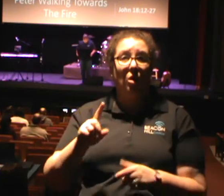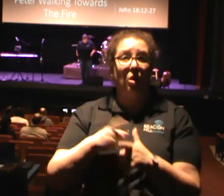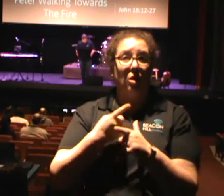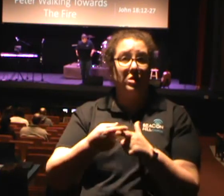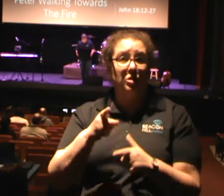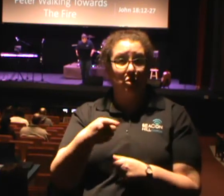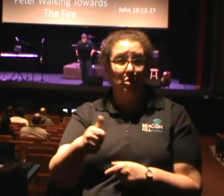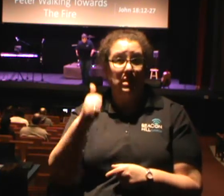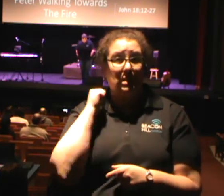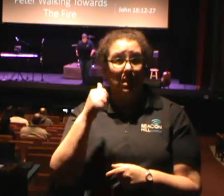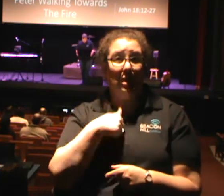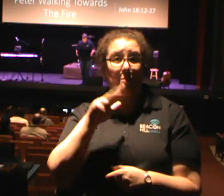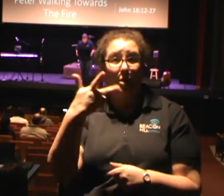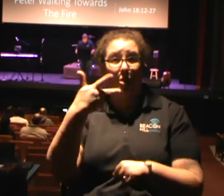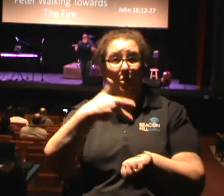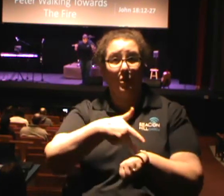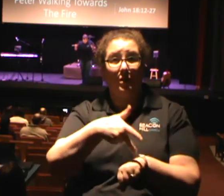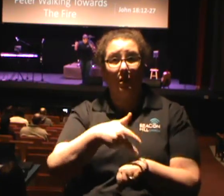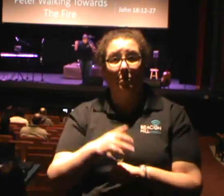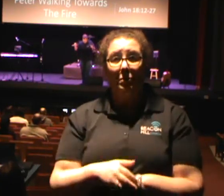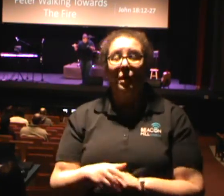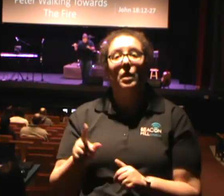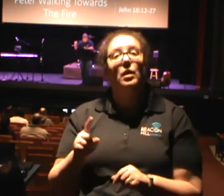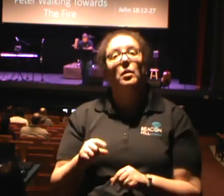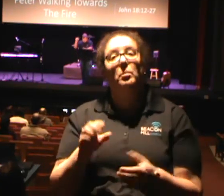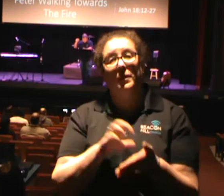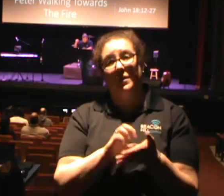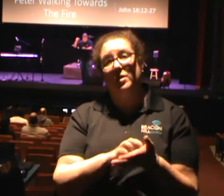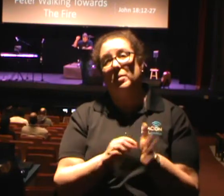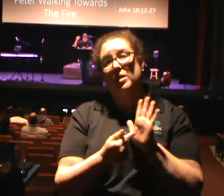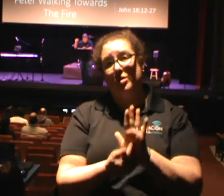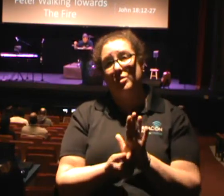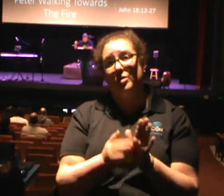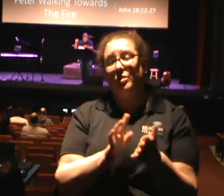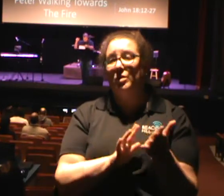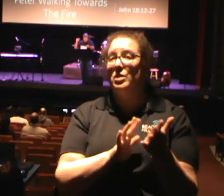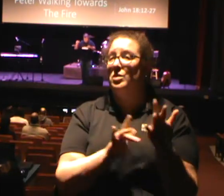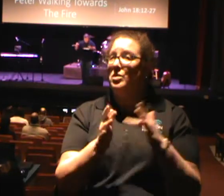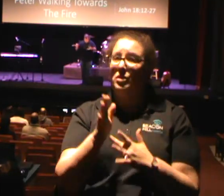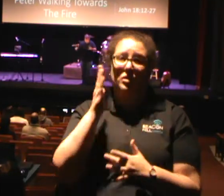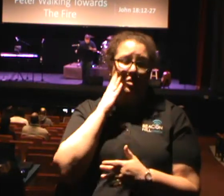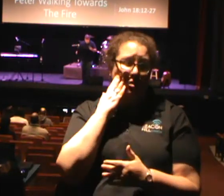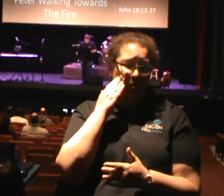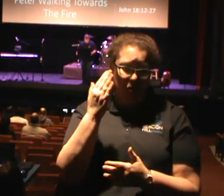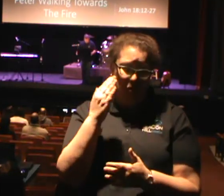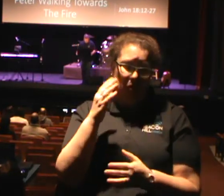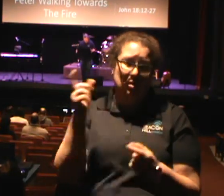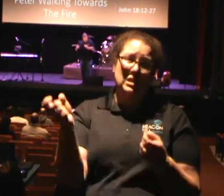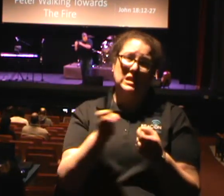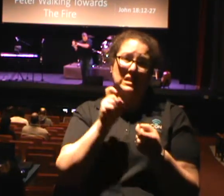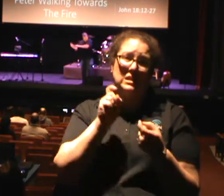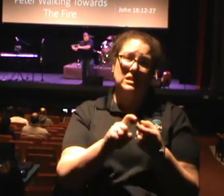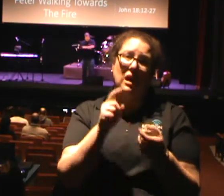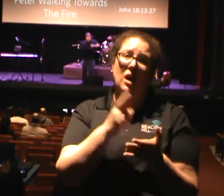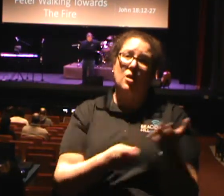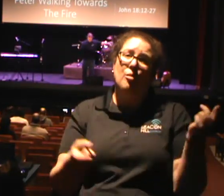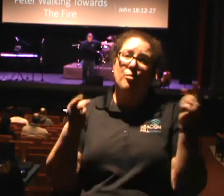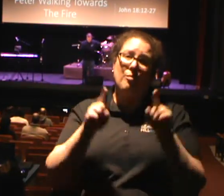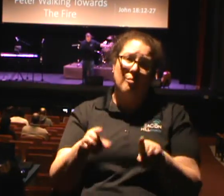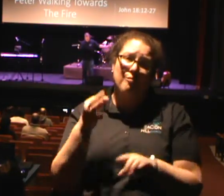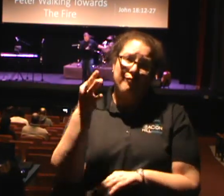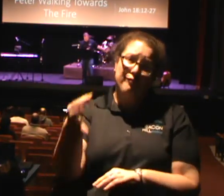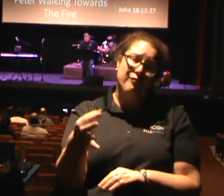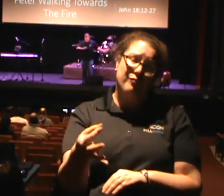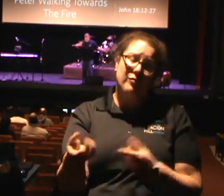what he was talking about. But this passage shows us that Jesus knew exactly what he was talking about. when the soldiers took